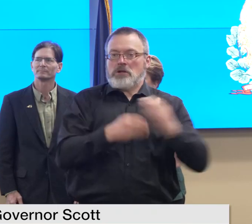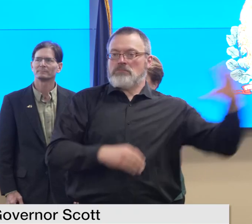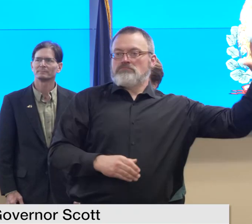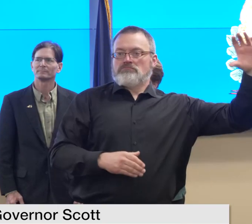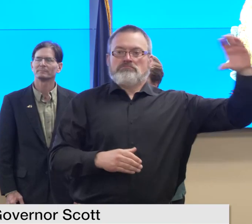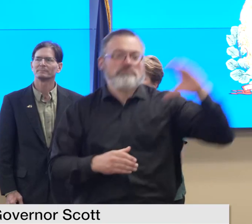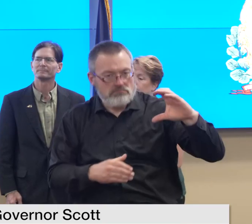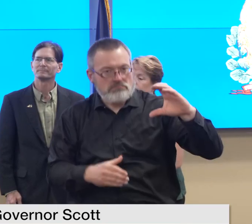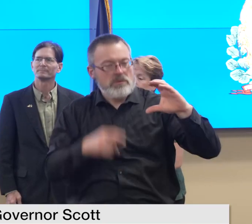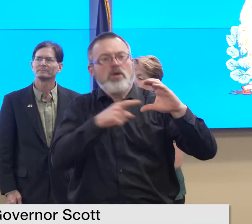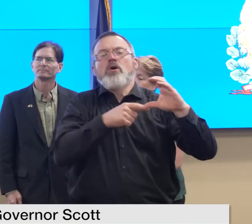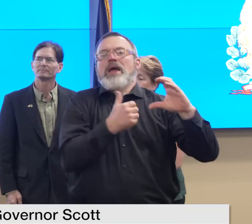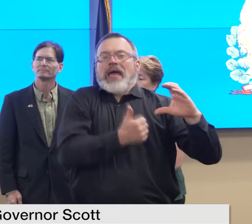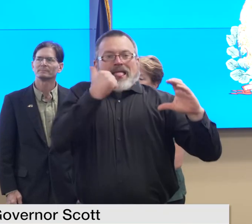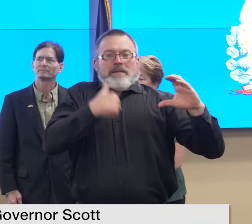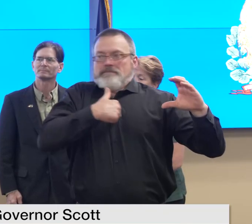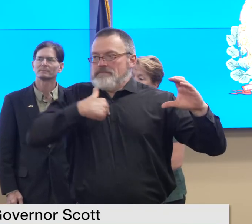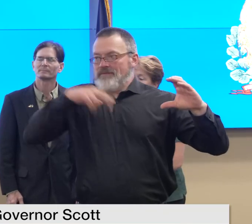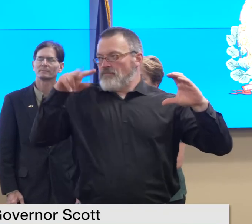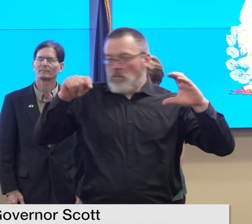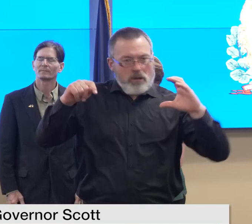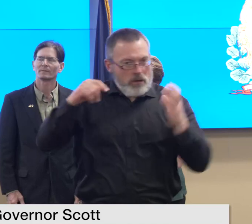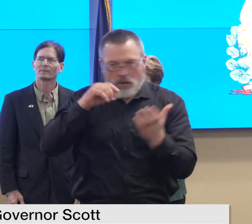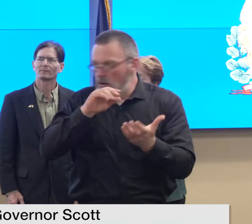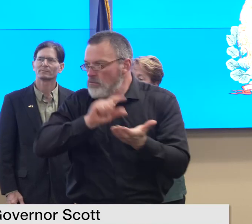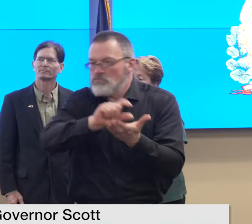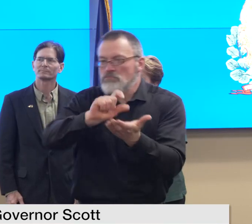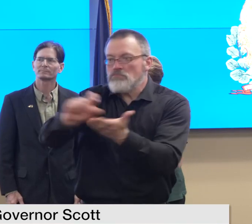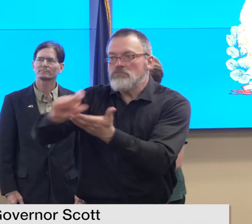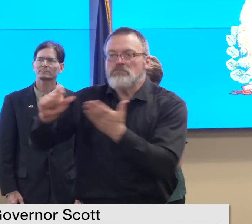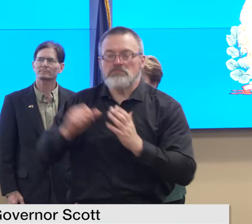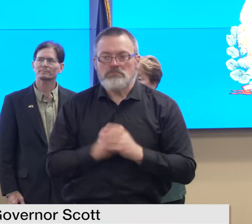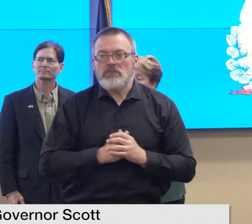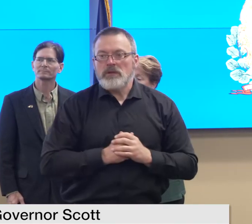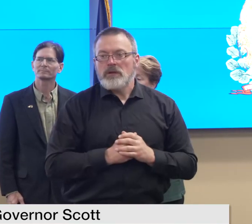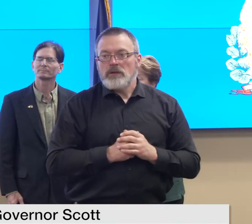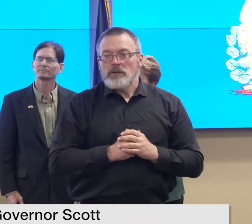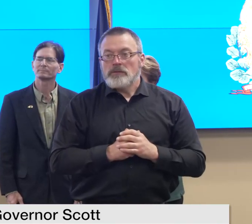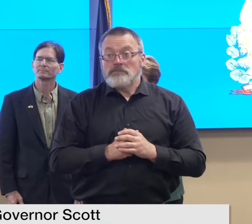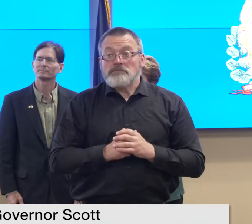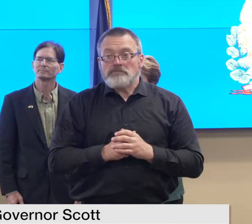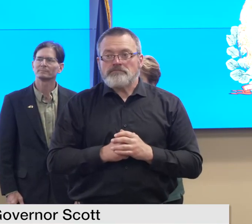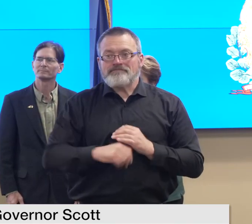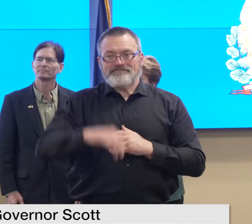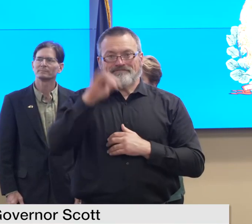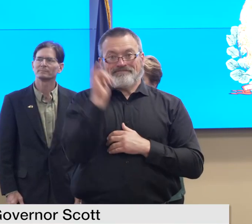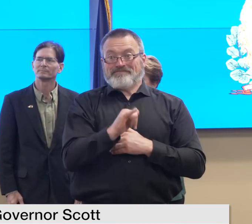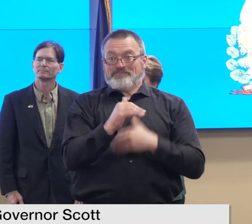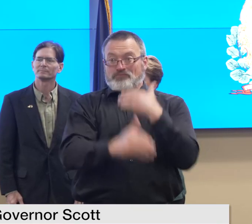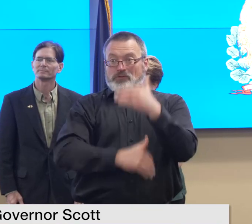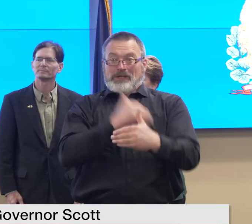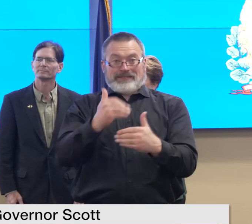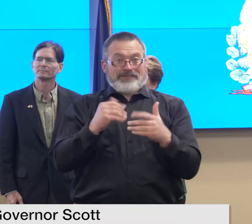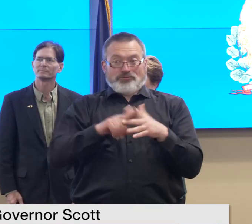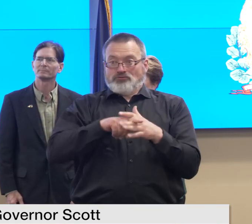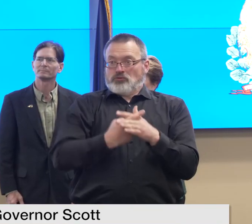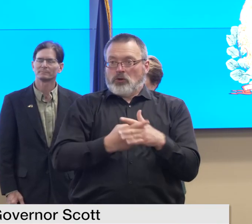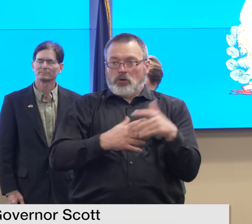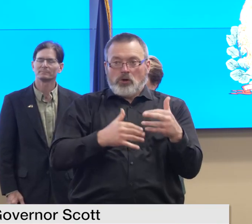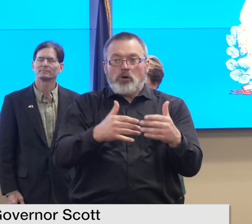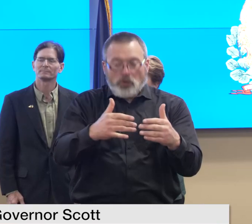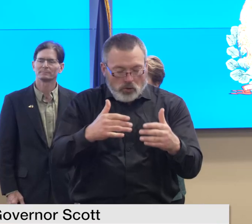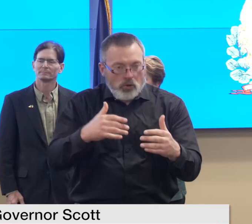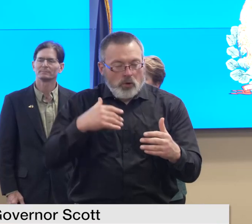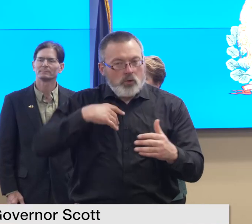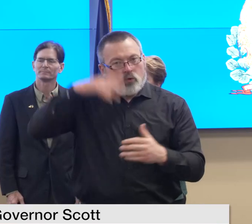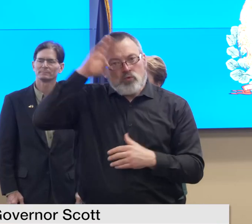even though we started the process for a declaration in some counties we can add others to the